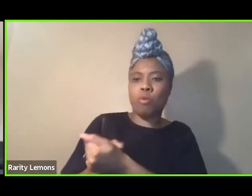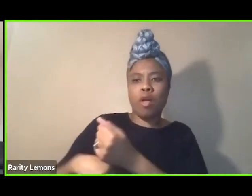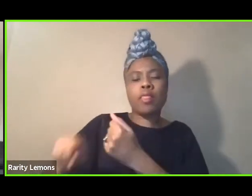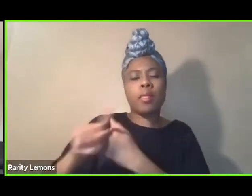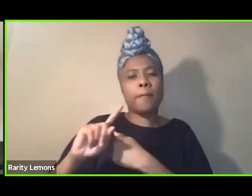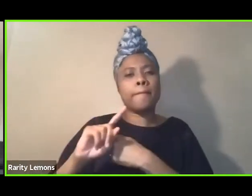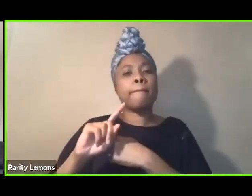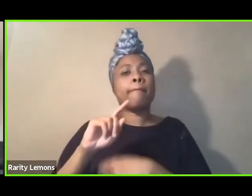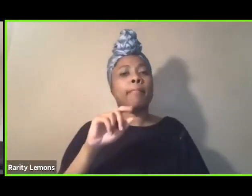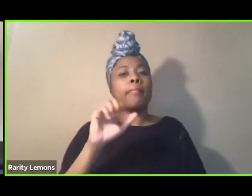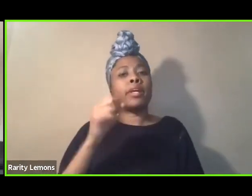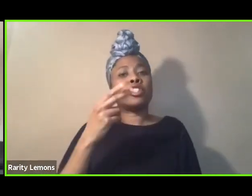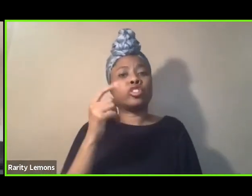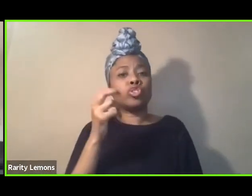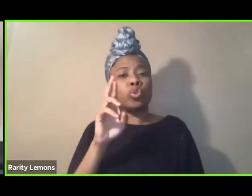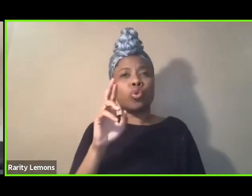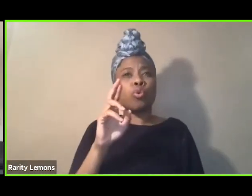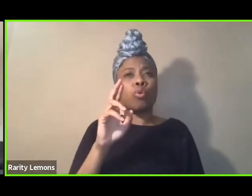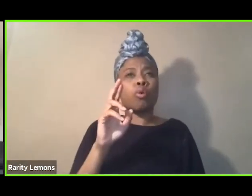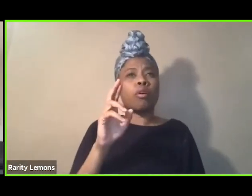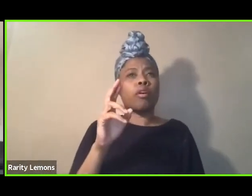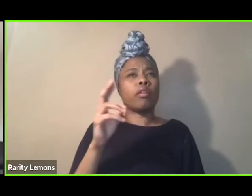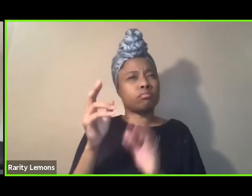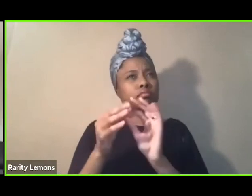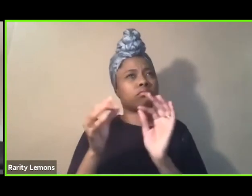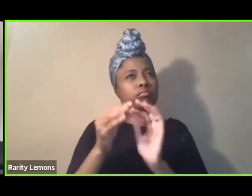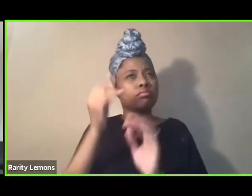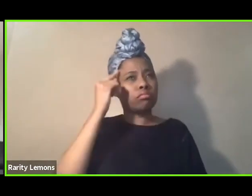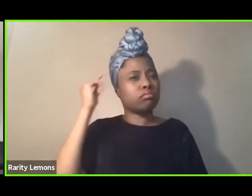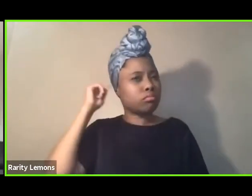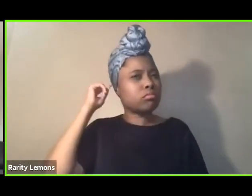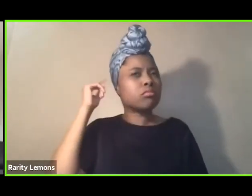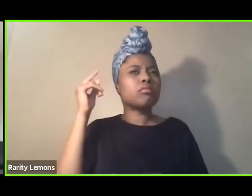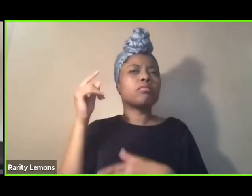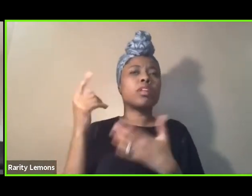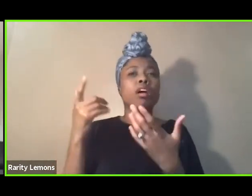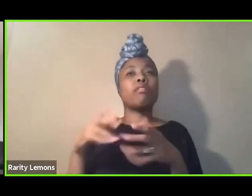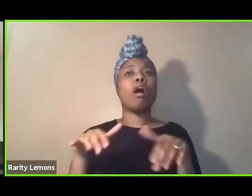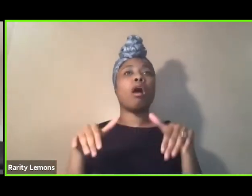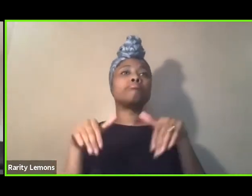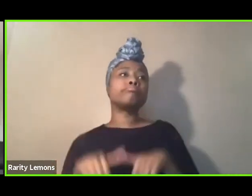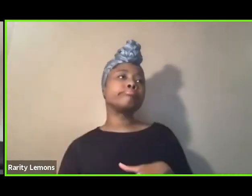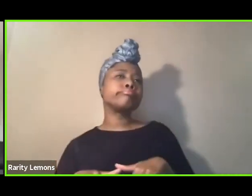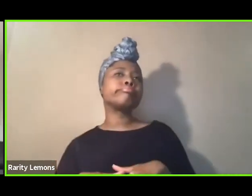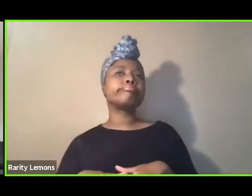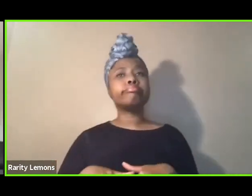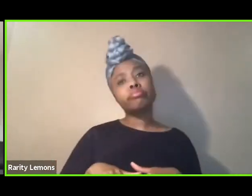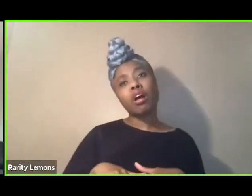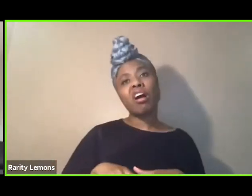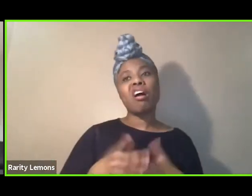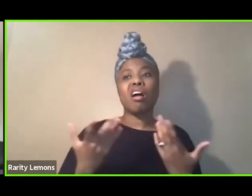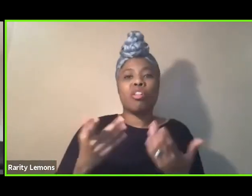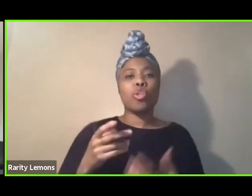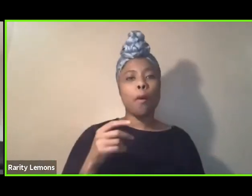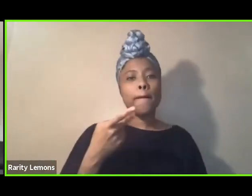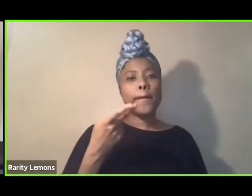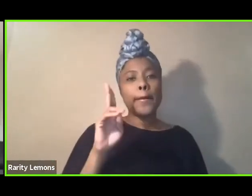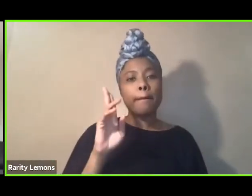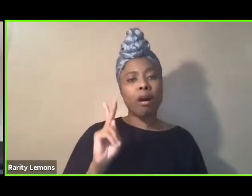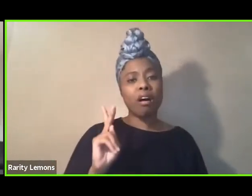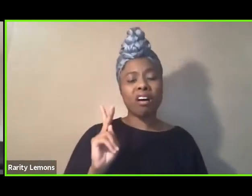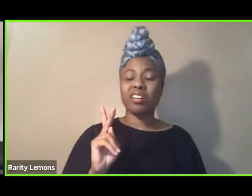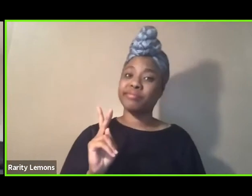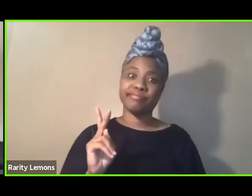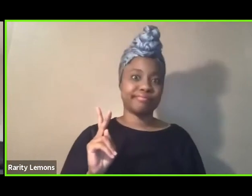reminds me when I look in the mirror, if you know what's happening and you don't do anything but sit on your ass, then you're nothing but a punk. This